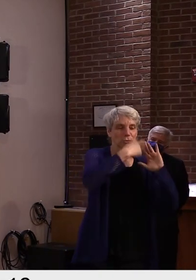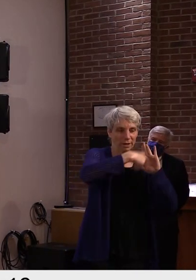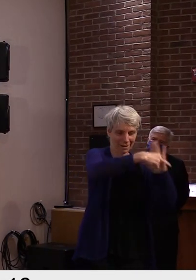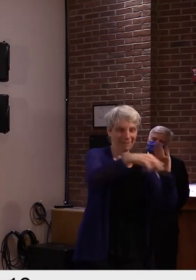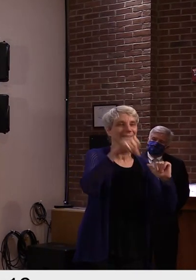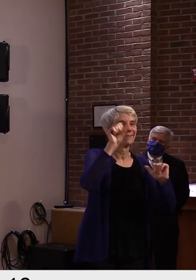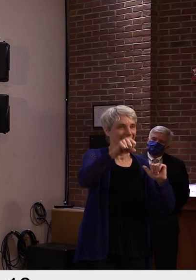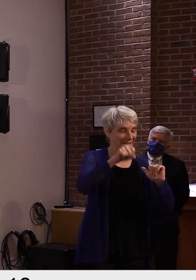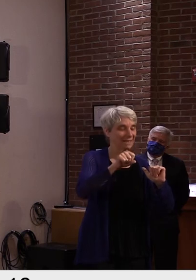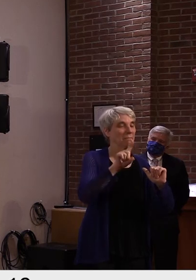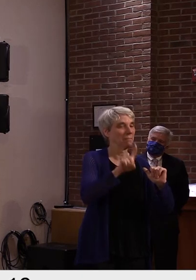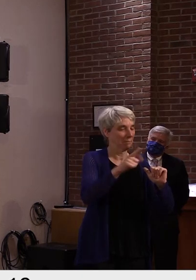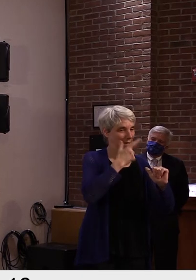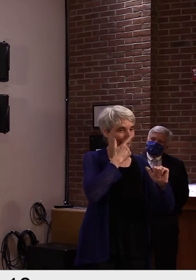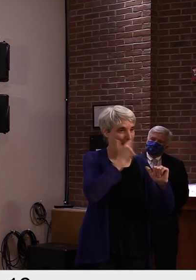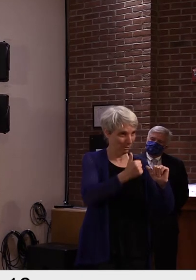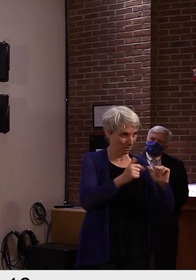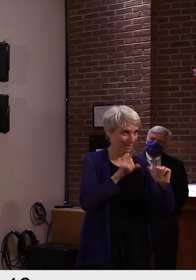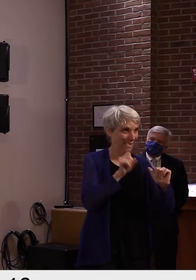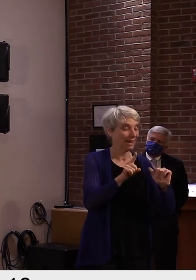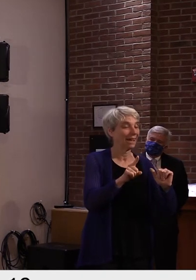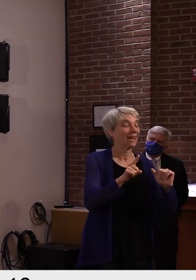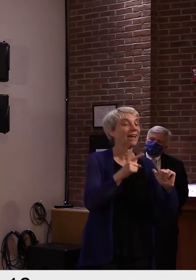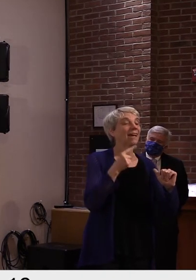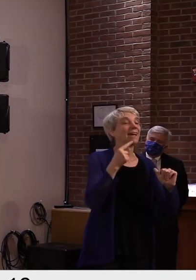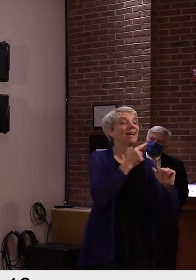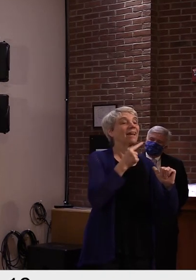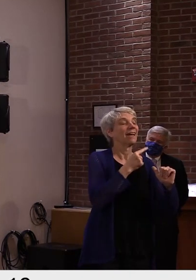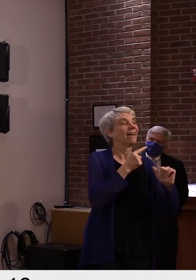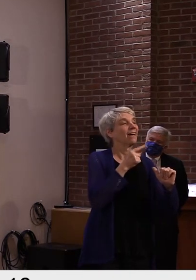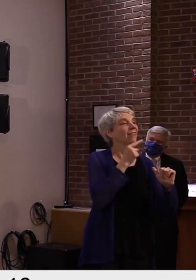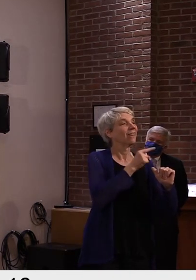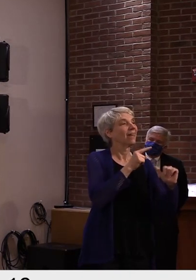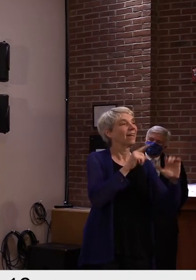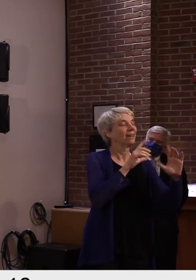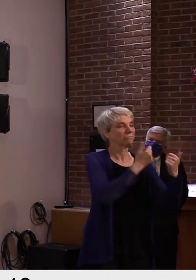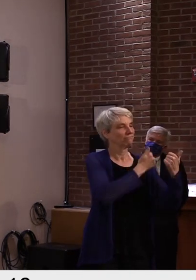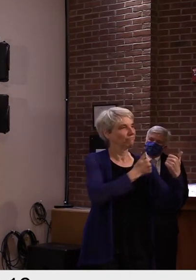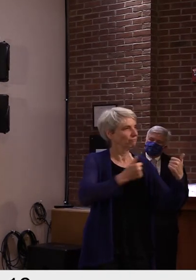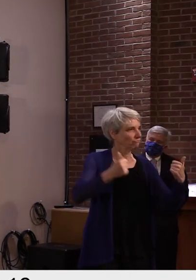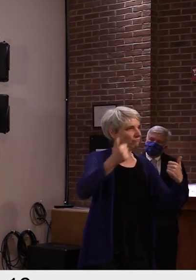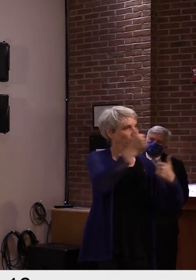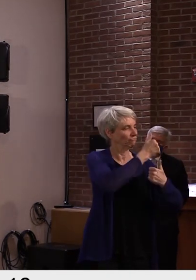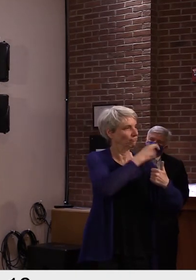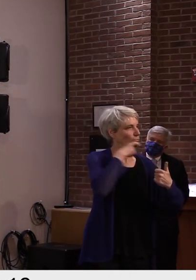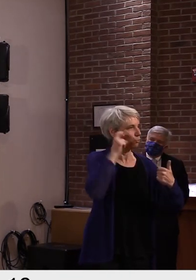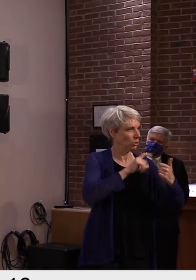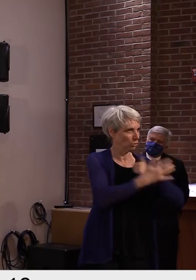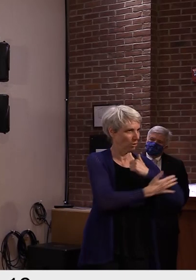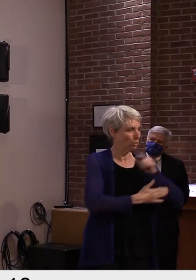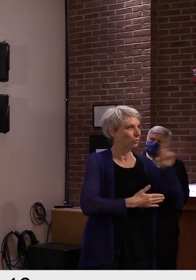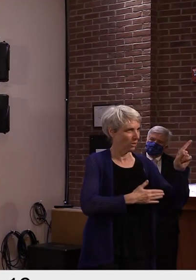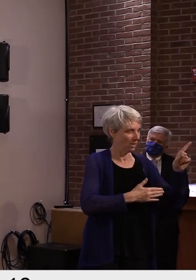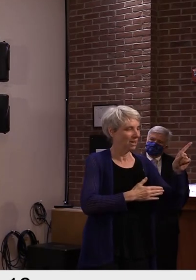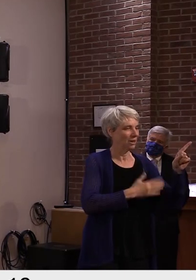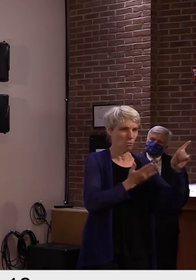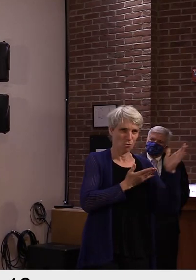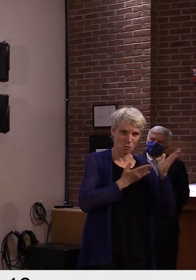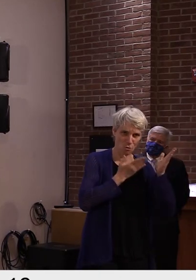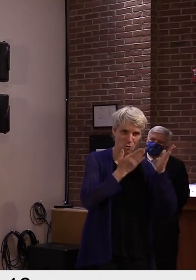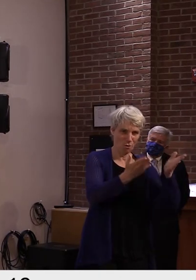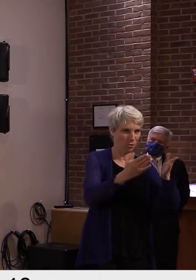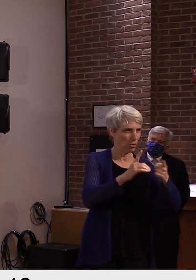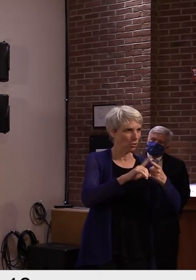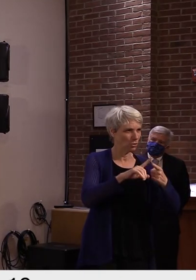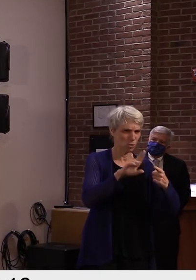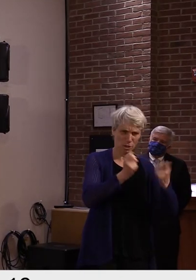was offered by the leader of Russia to be able to have some of